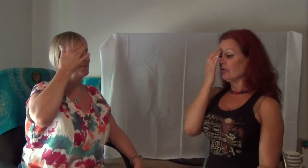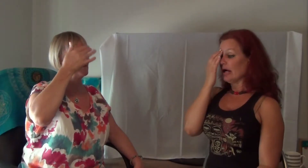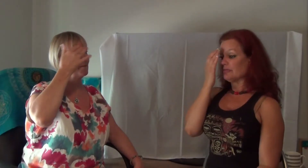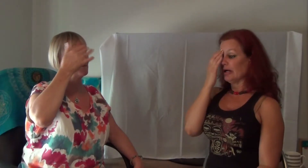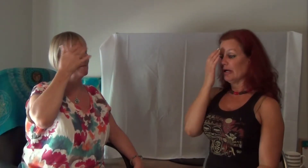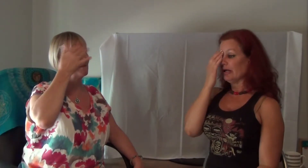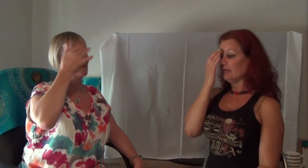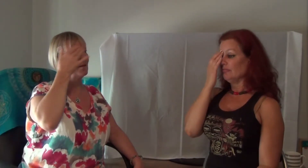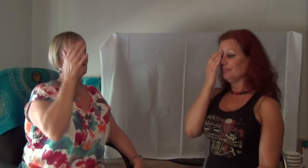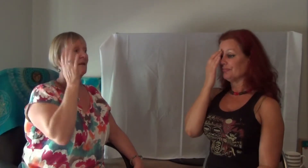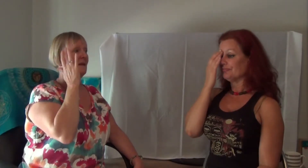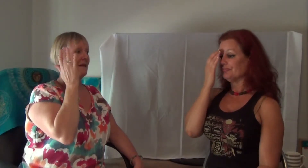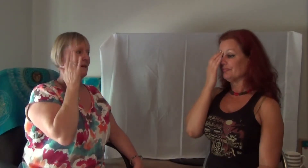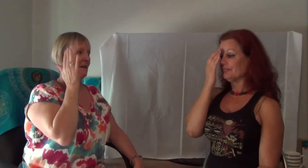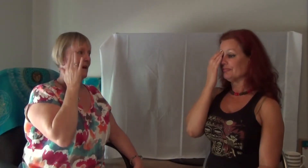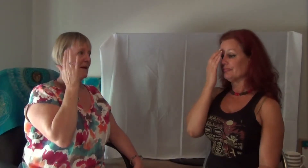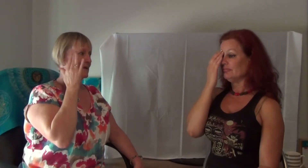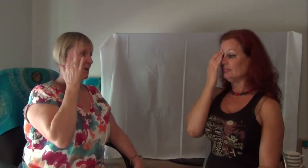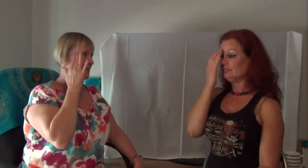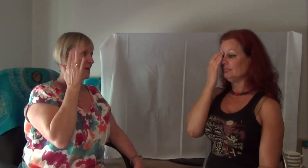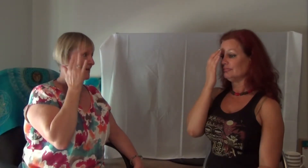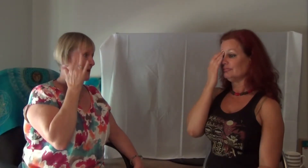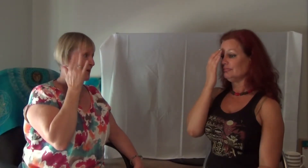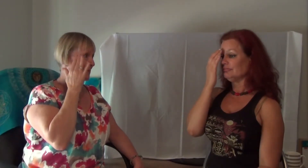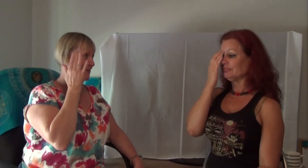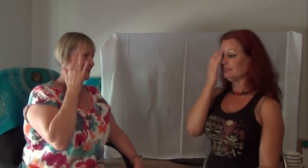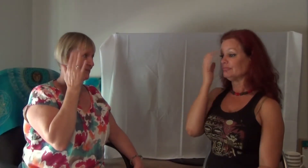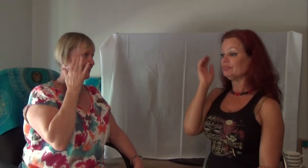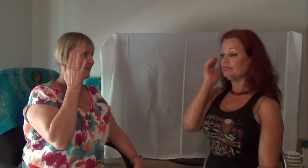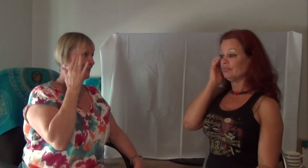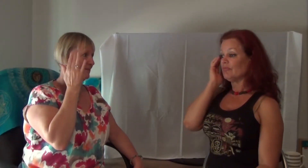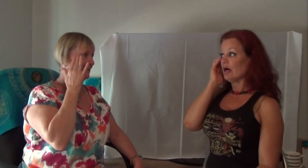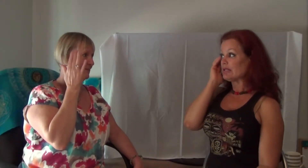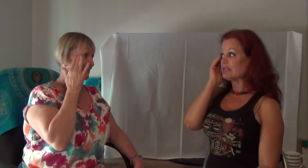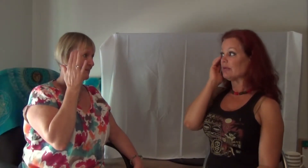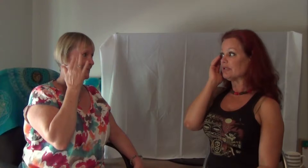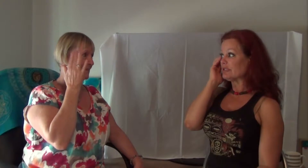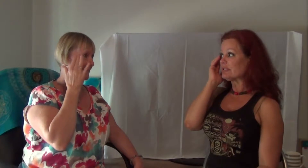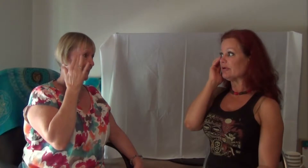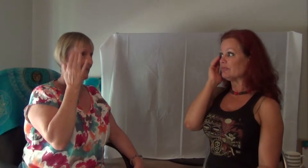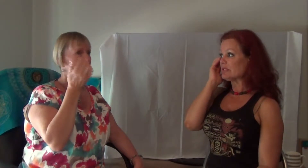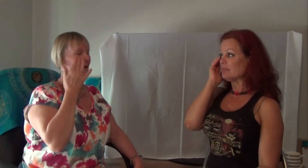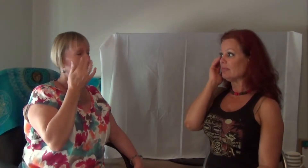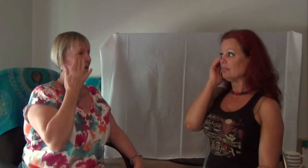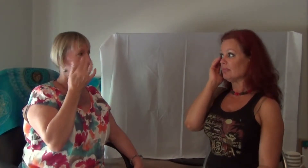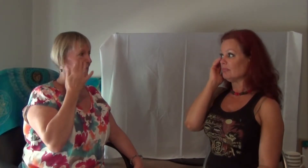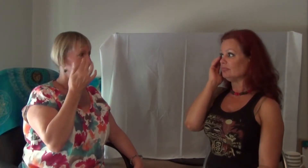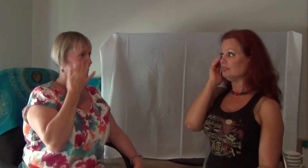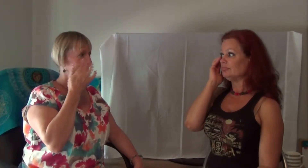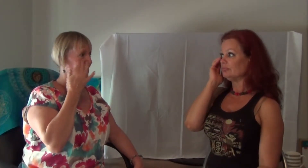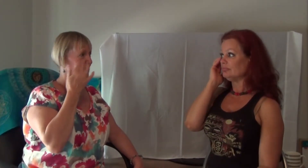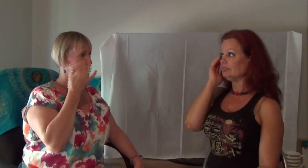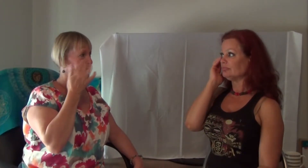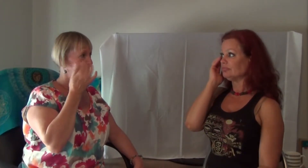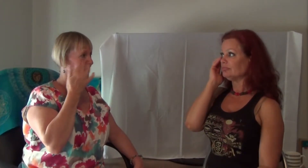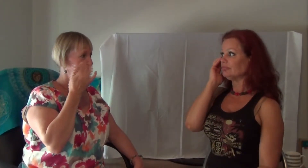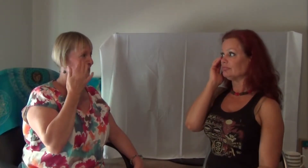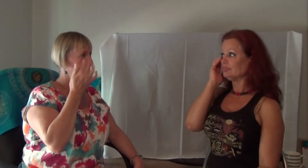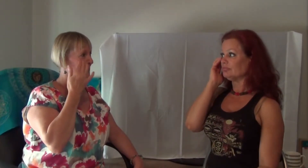cracked my head. I stopped on the slopes. I stopped on the slopes. And this teenager slammed into the